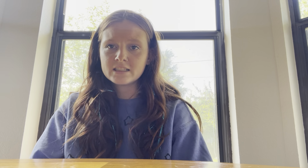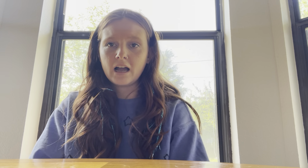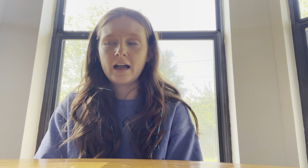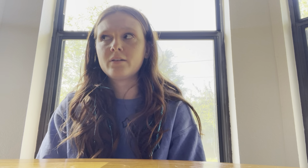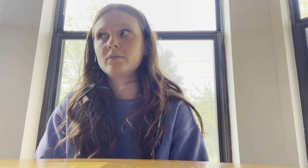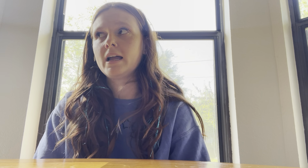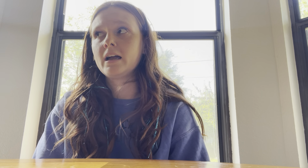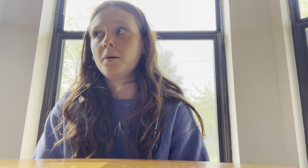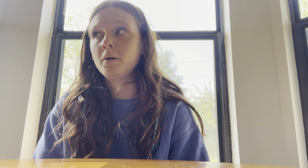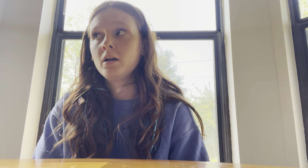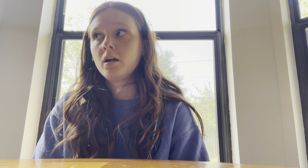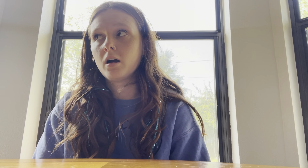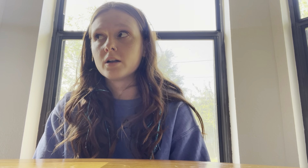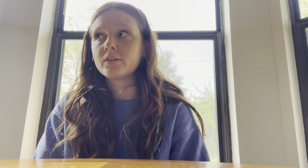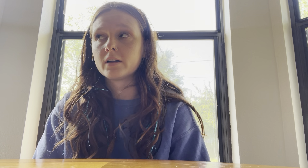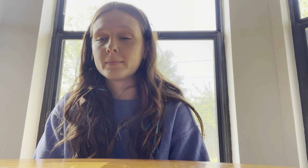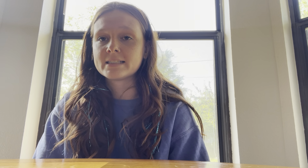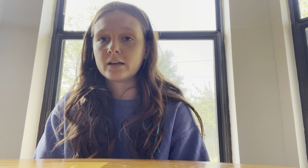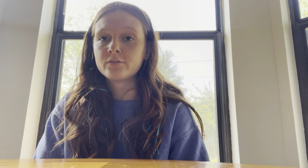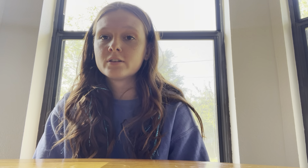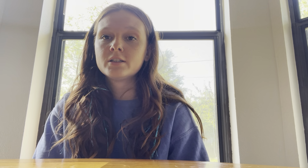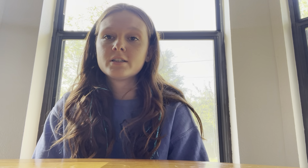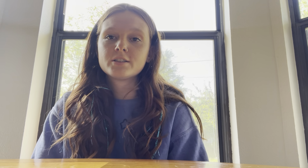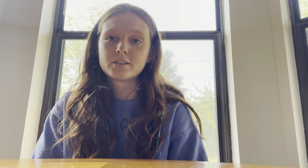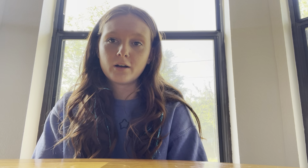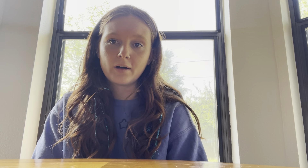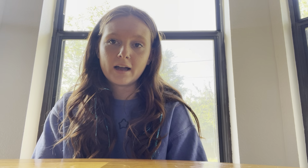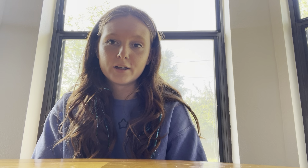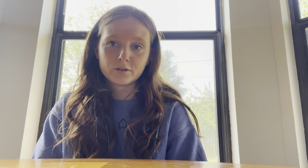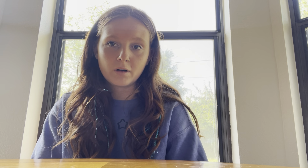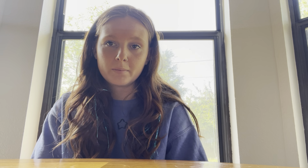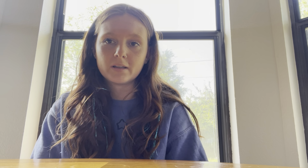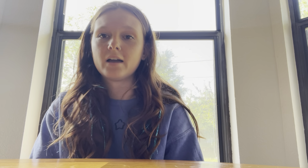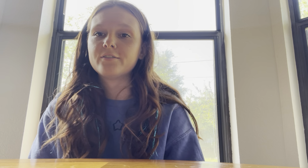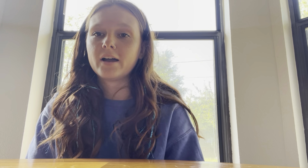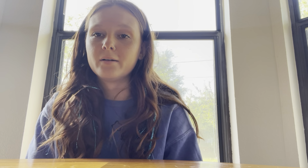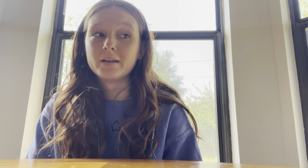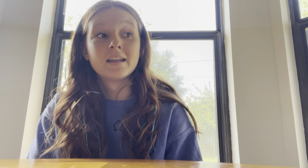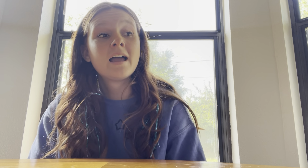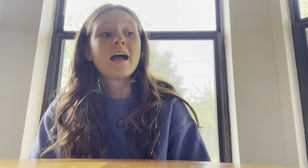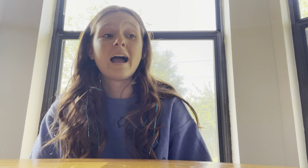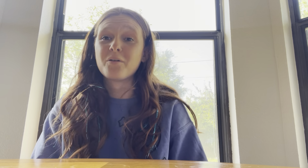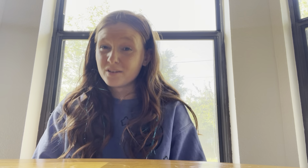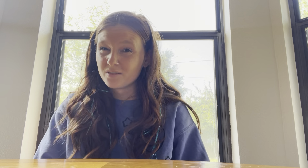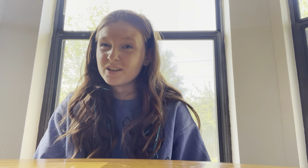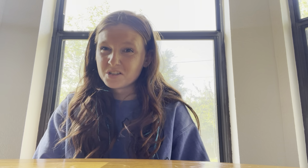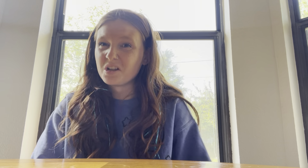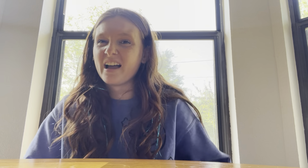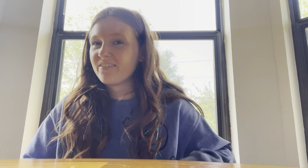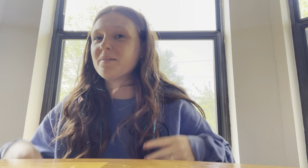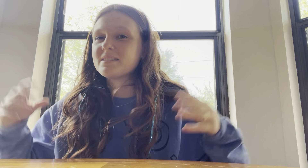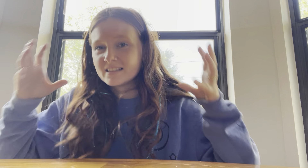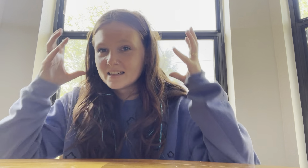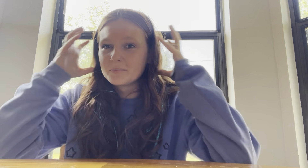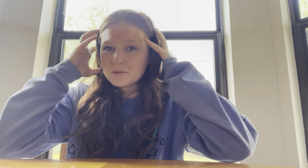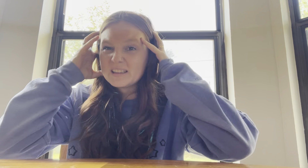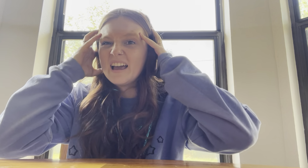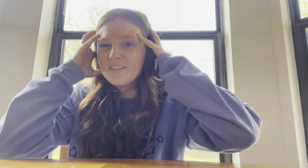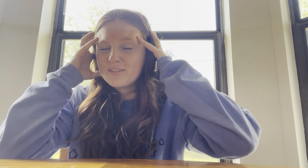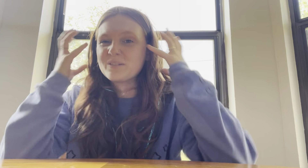I am hard of hearing myself, so I grew up in that environment. I wore the original FM systems with the headphones